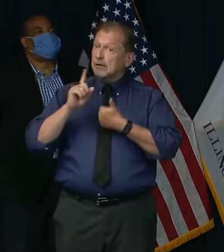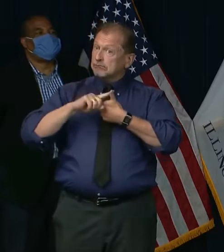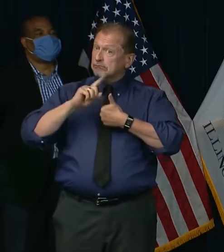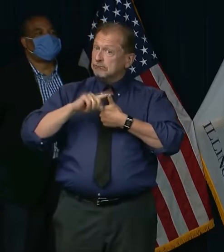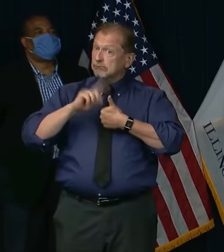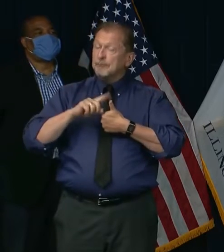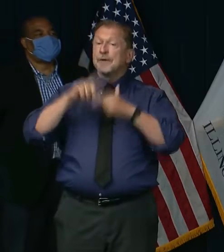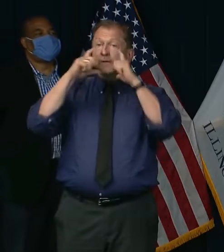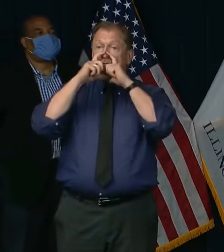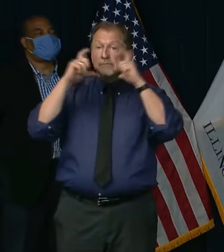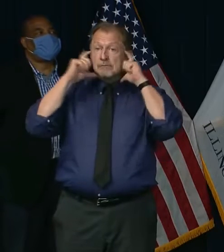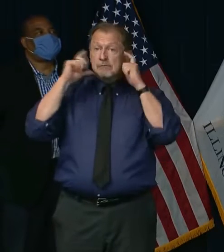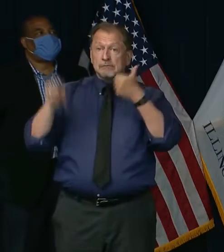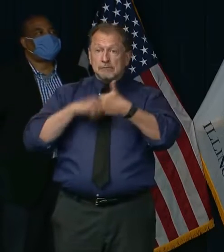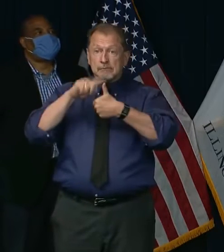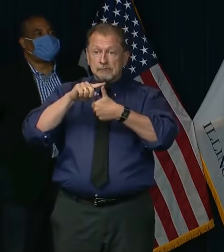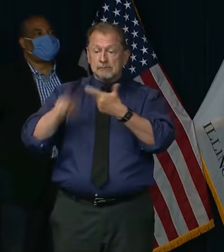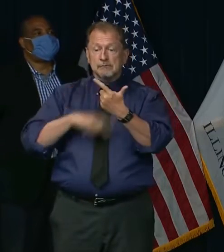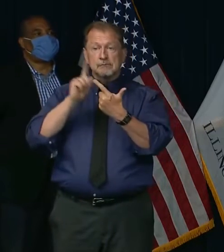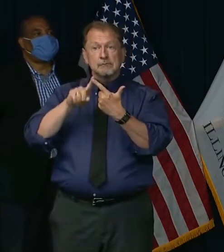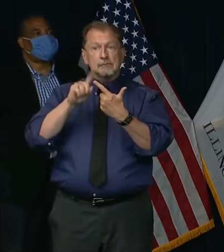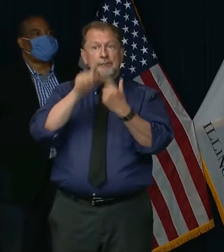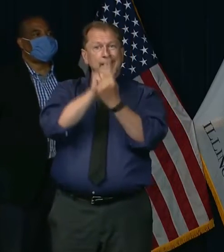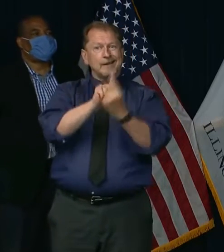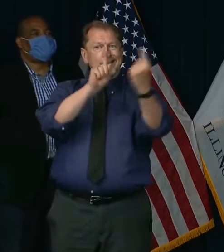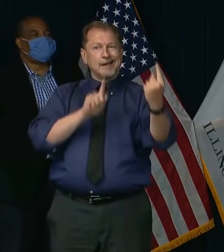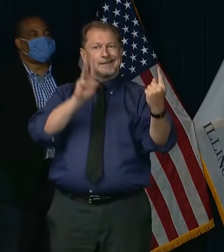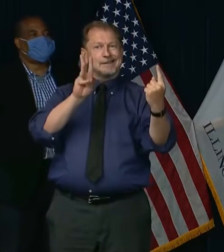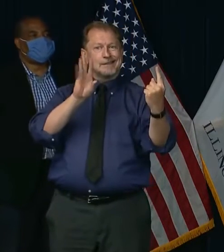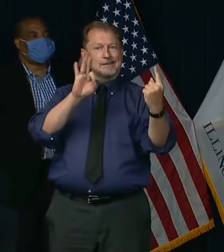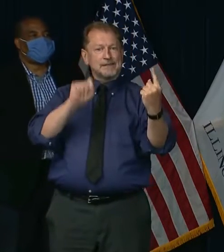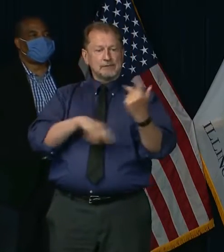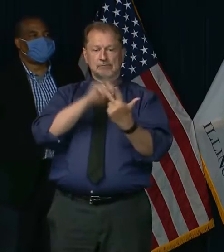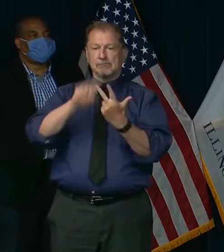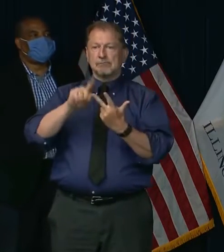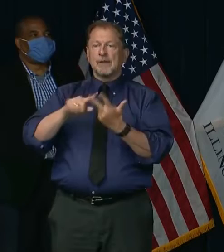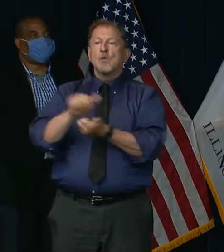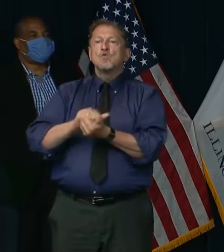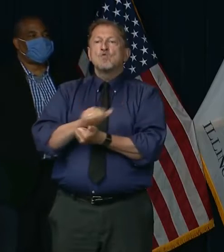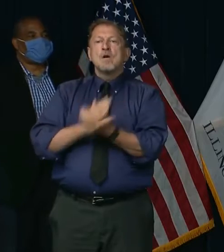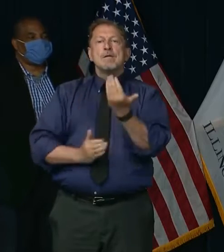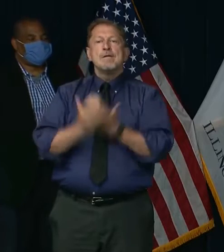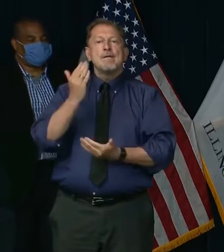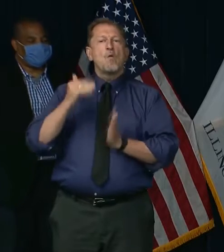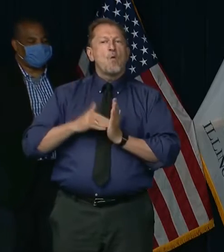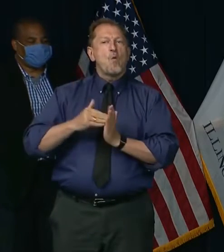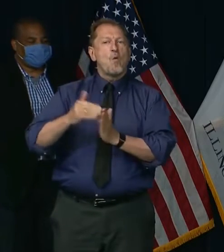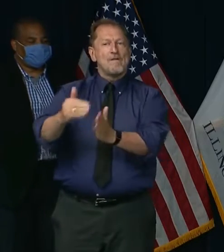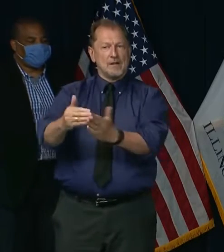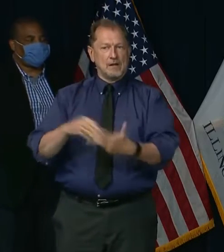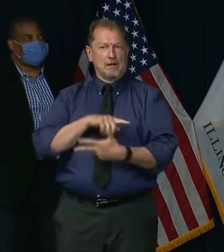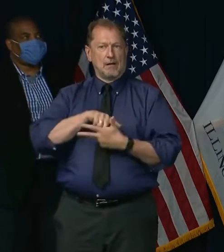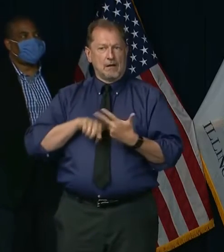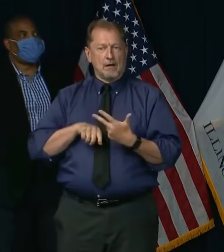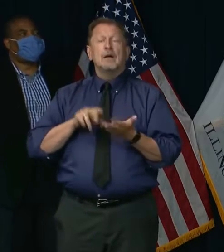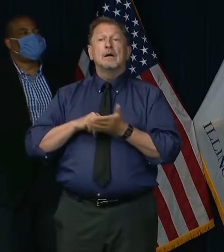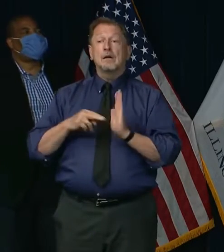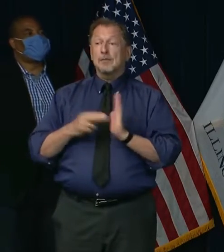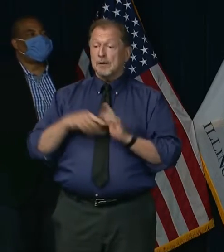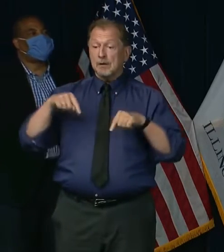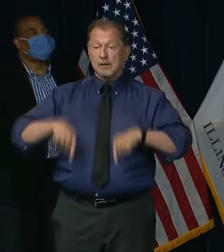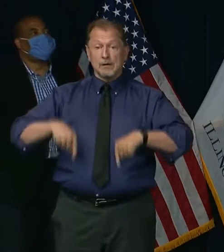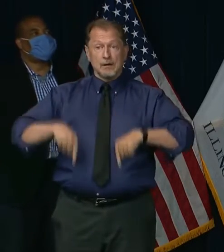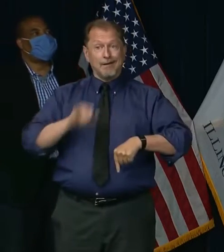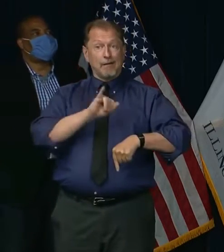coverings, keeping six feet distance between us, and washing our hands frequently. As a result, we have significantly